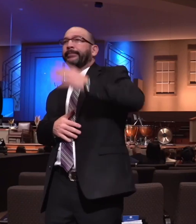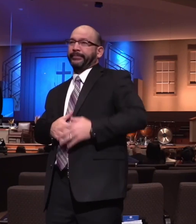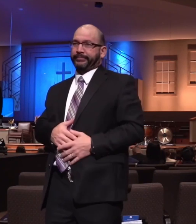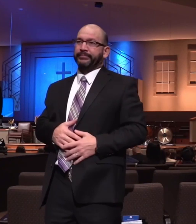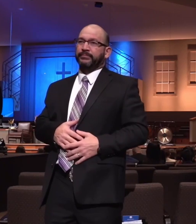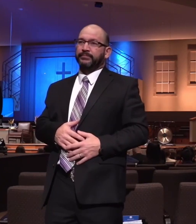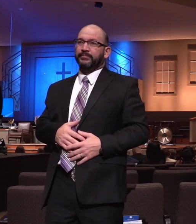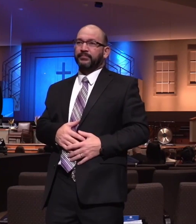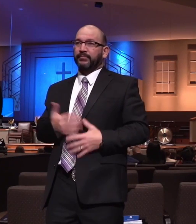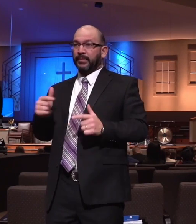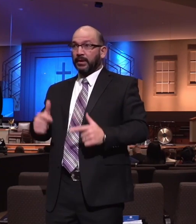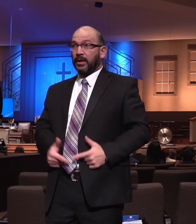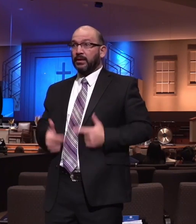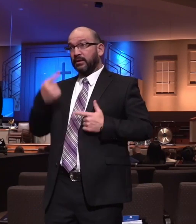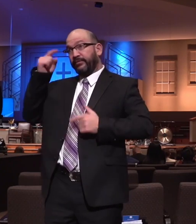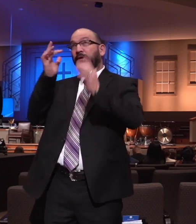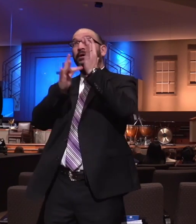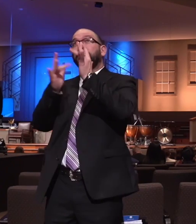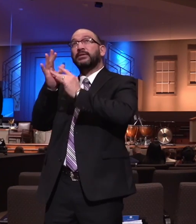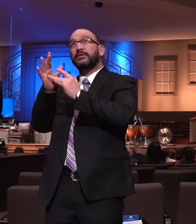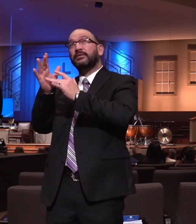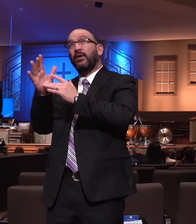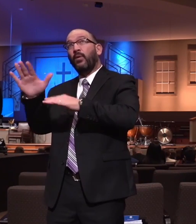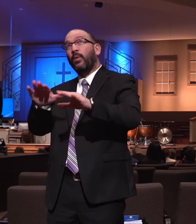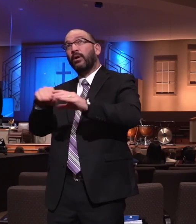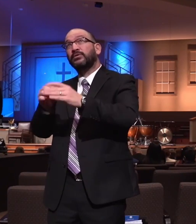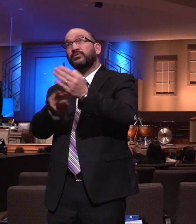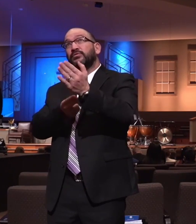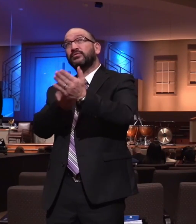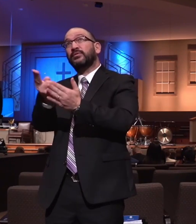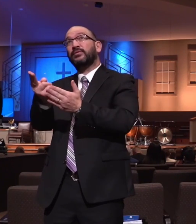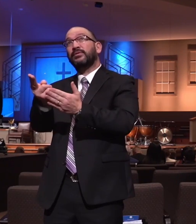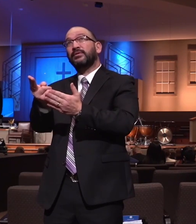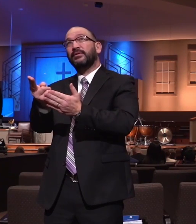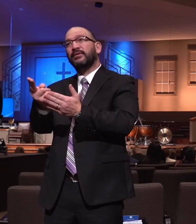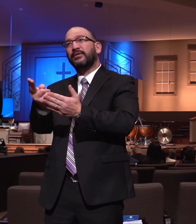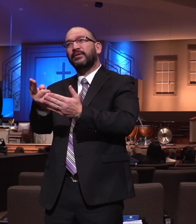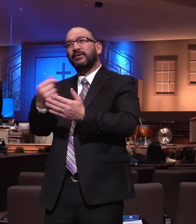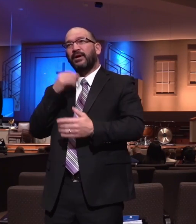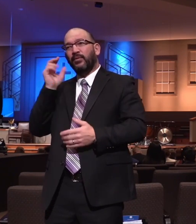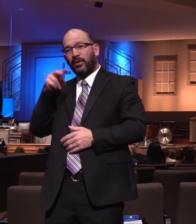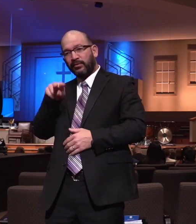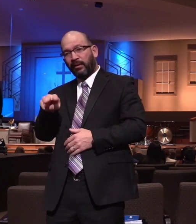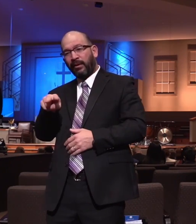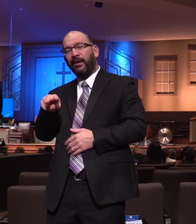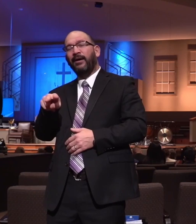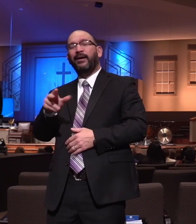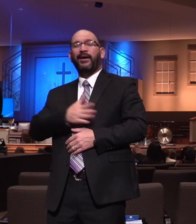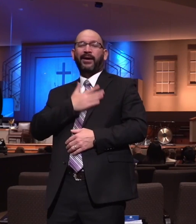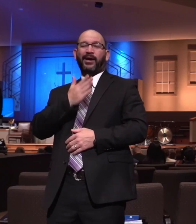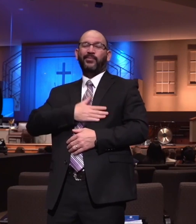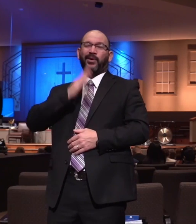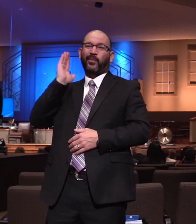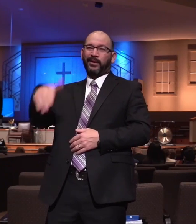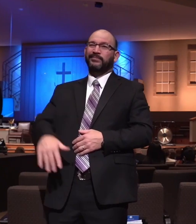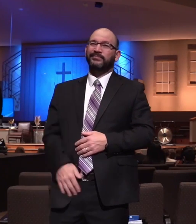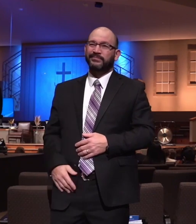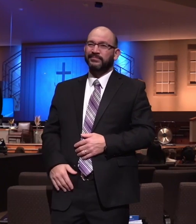when you live it out for Jesus and you walk in the truth, the pastor's sure going to be happy about it. John, John the Elder